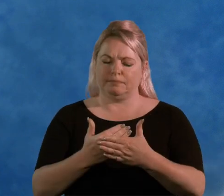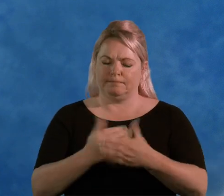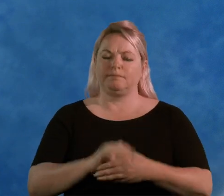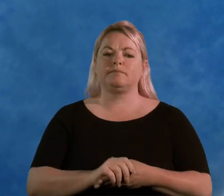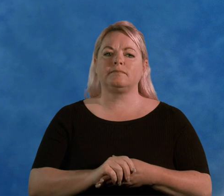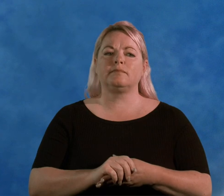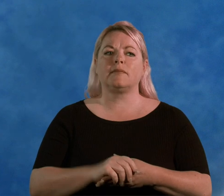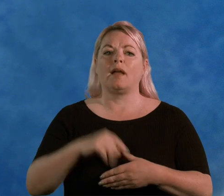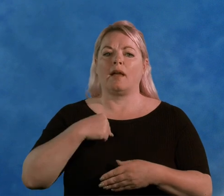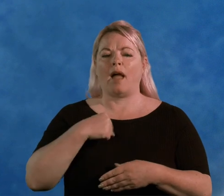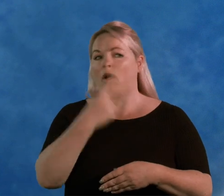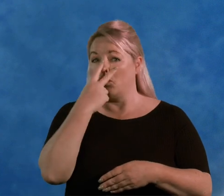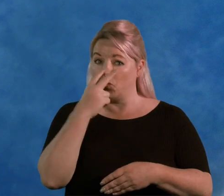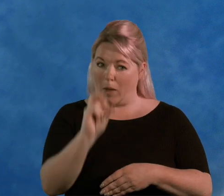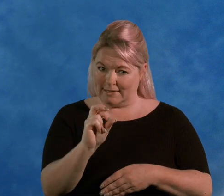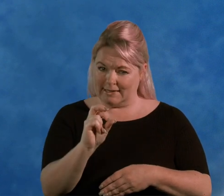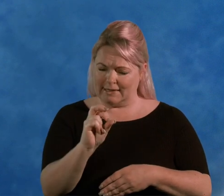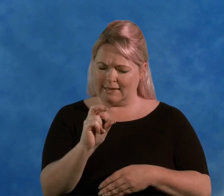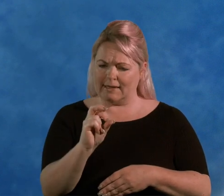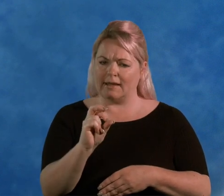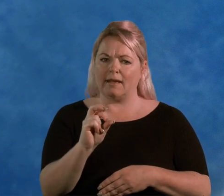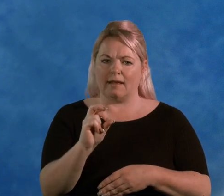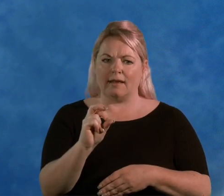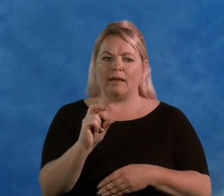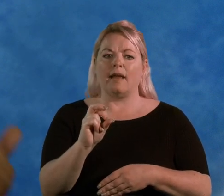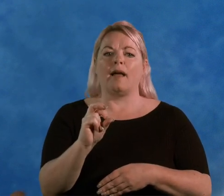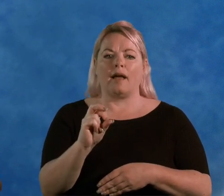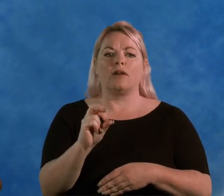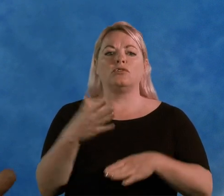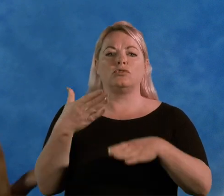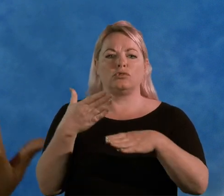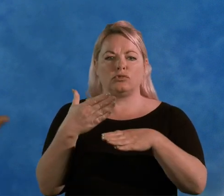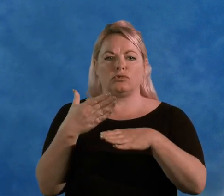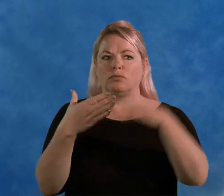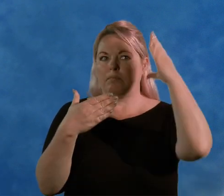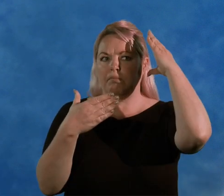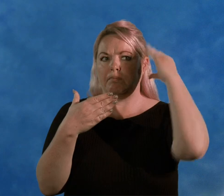Then when I was 20 years old, I got a sudden drop in my left ear